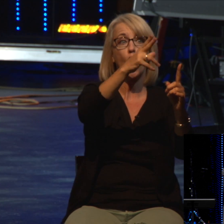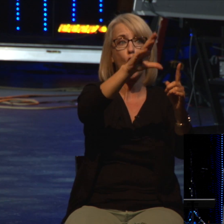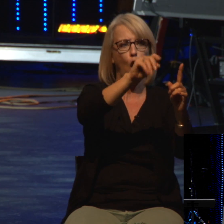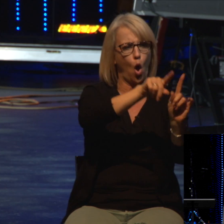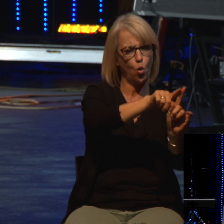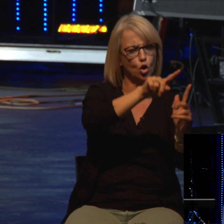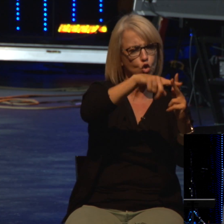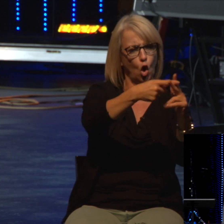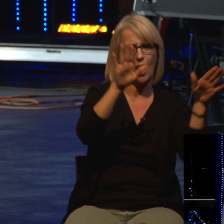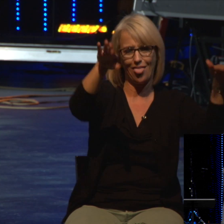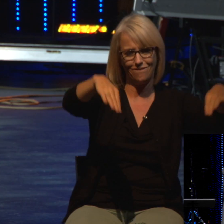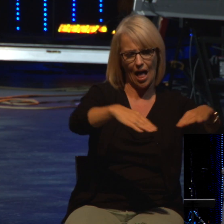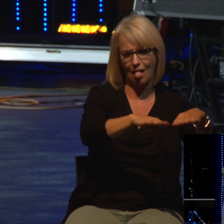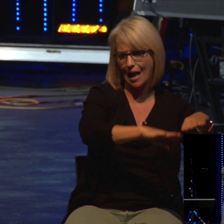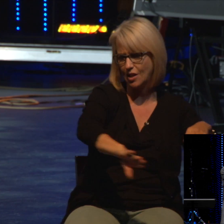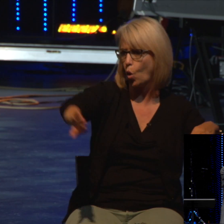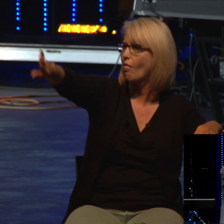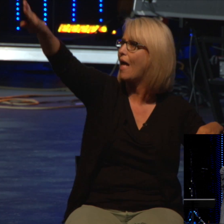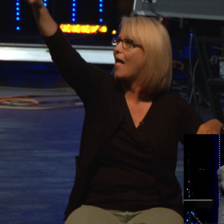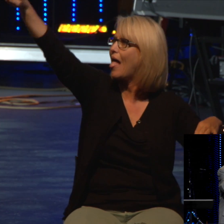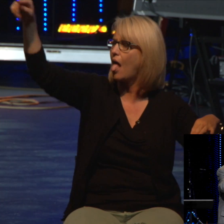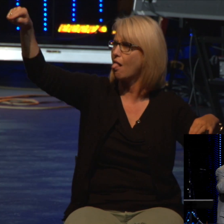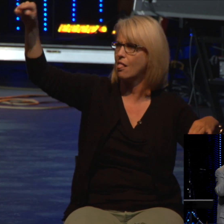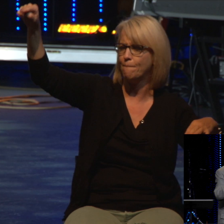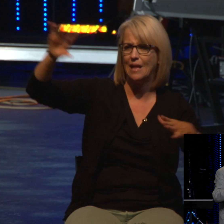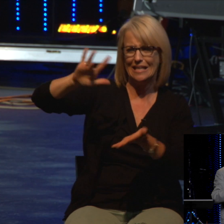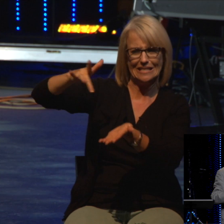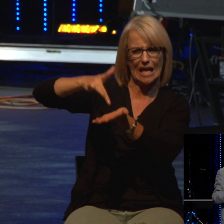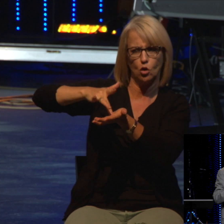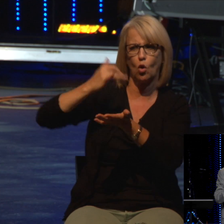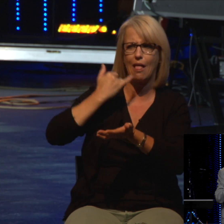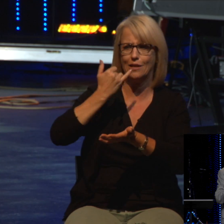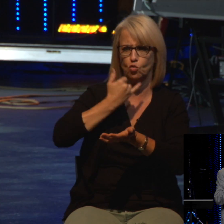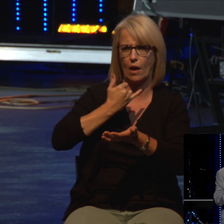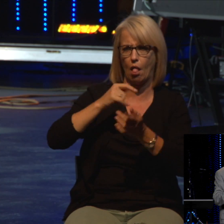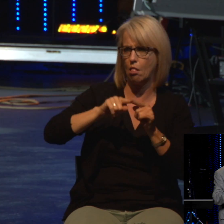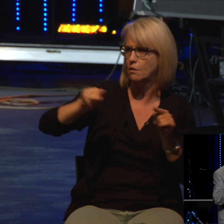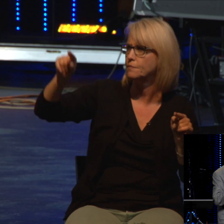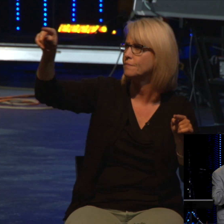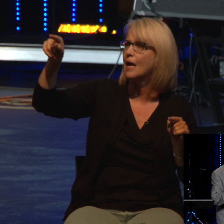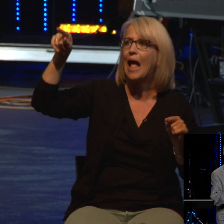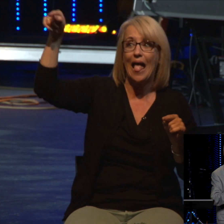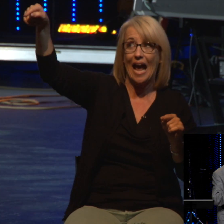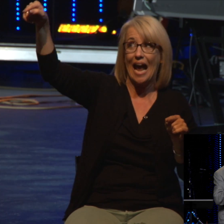up into the hill country of central Israel. And at the other end of that valley was a little city